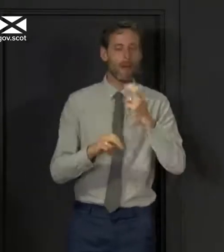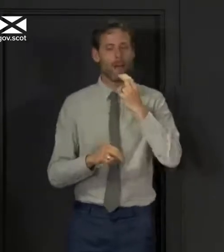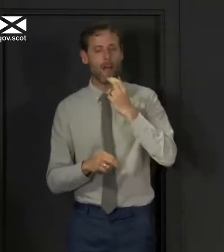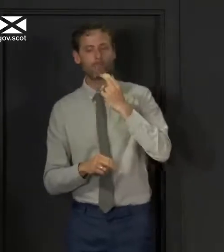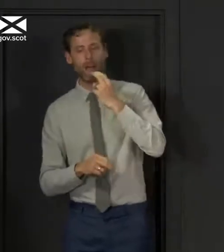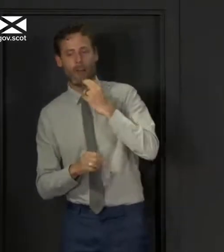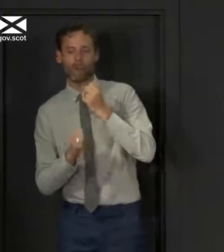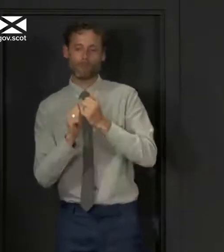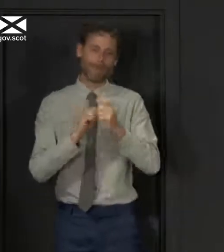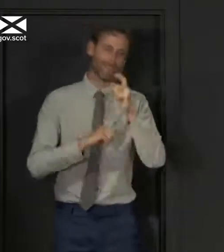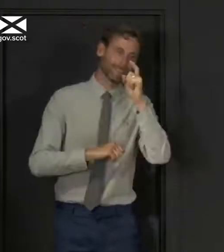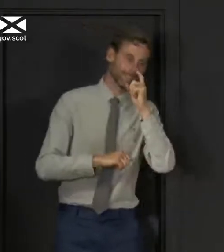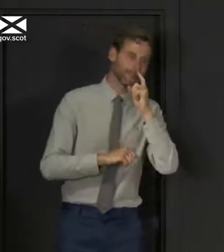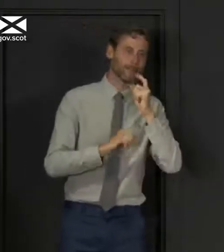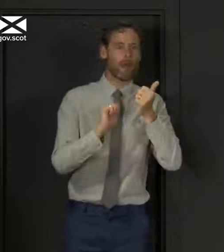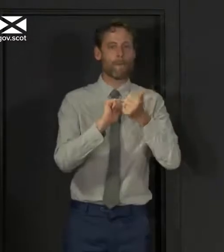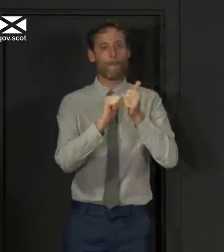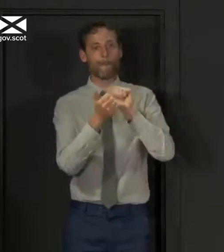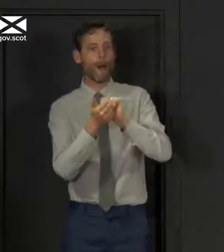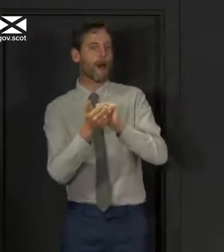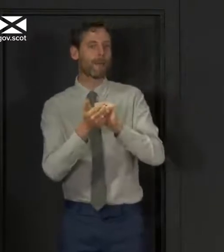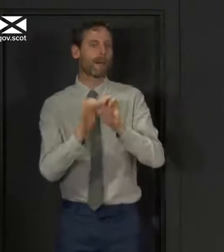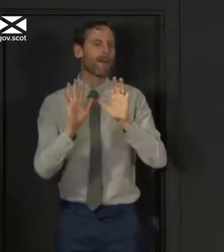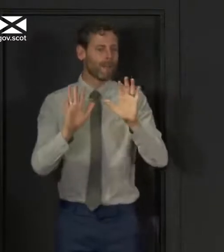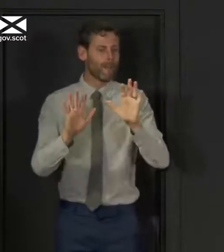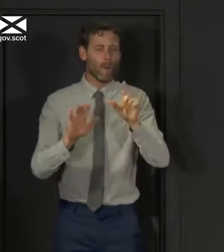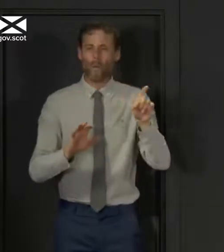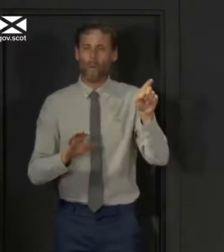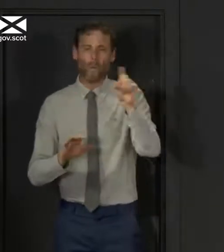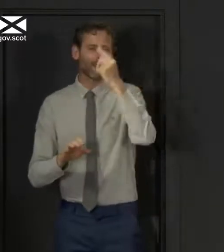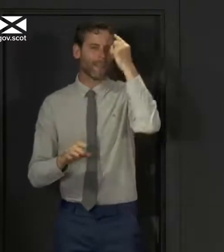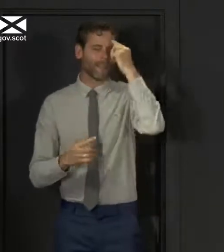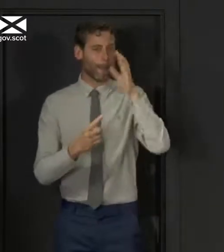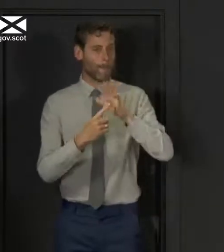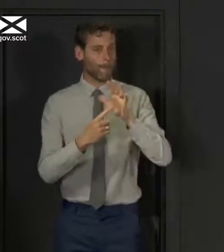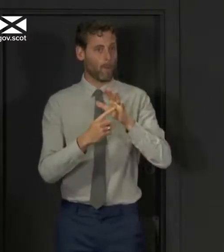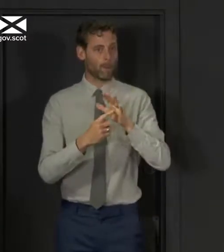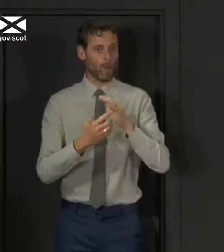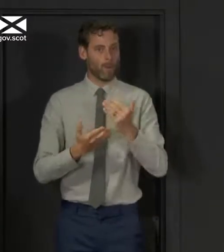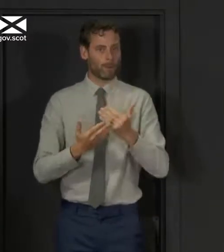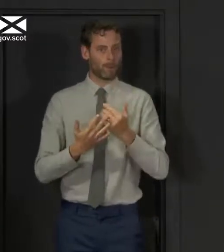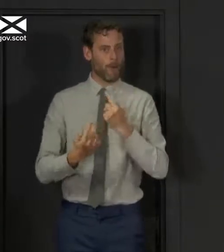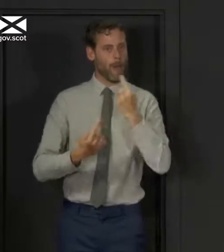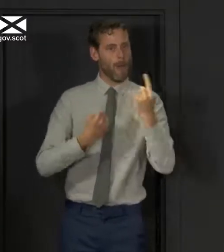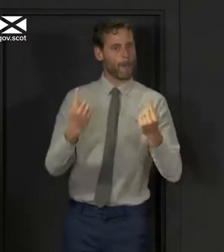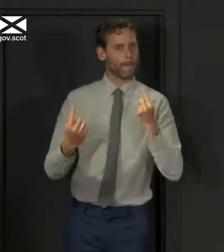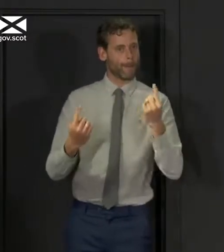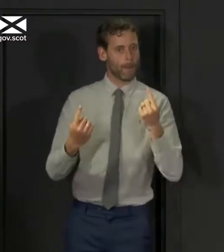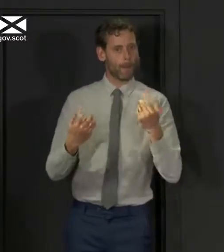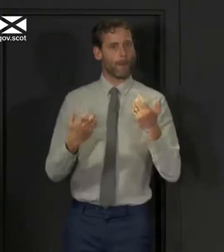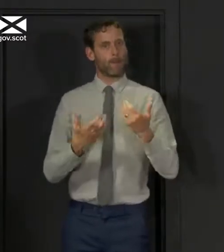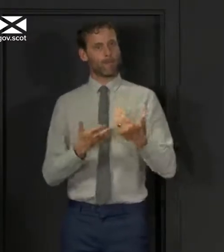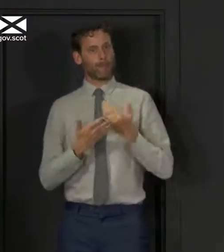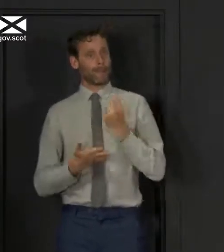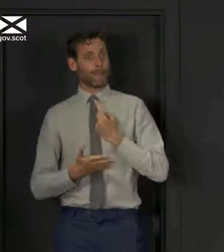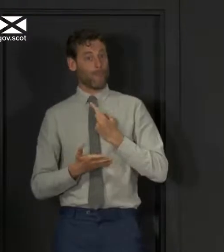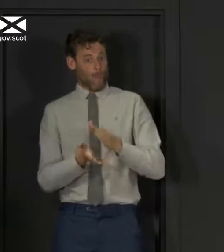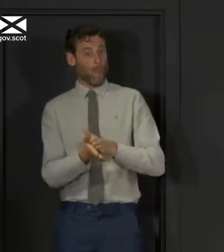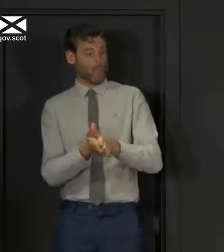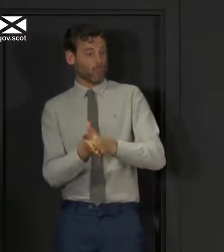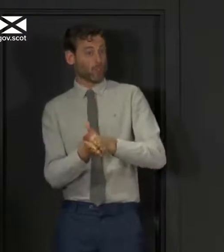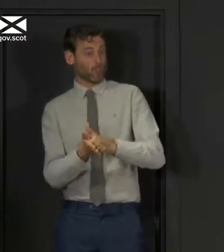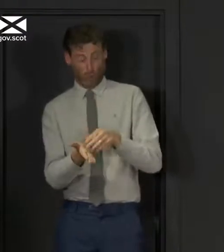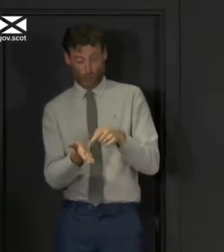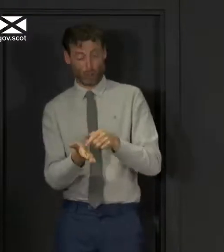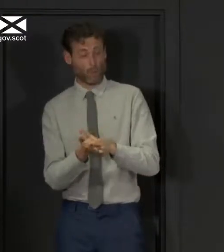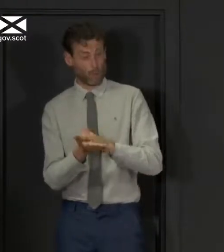uncles, siblings, partners from other households, don't put your loved ones or yourself at risk. Also, wash your hands regularly and